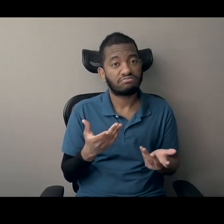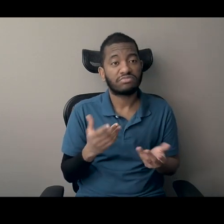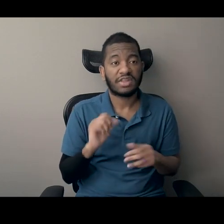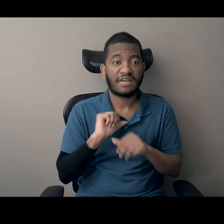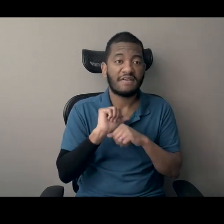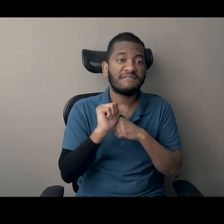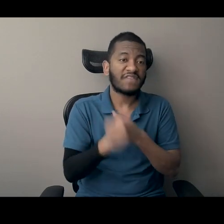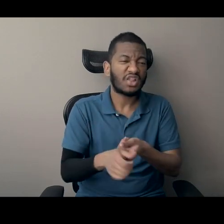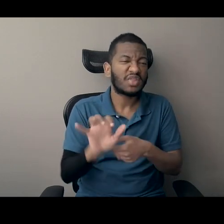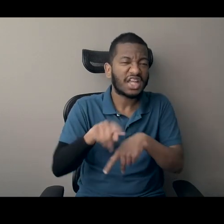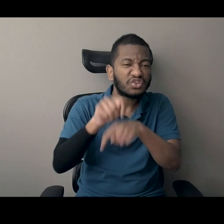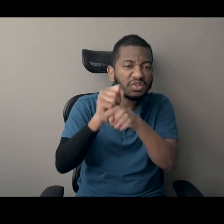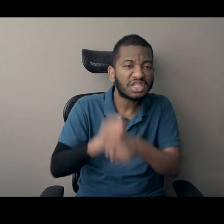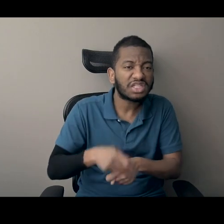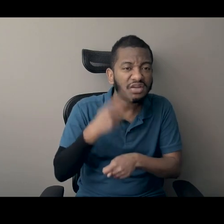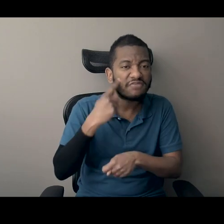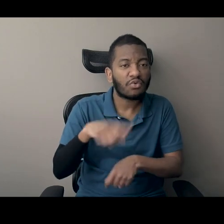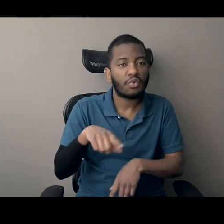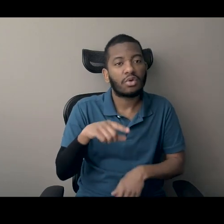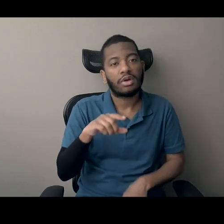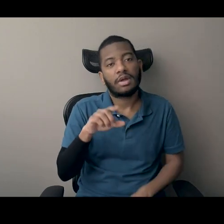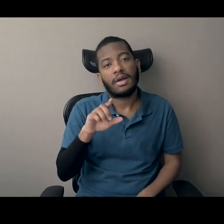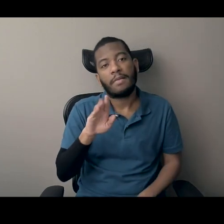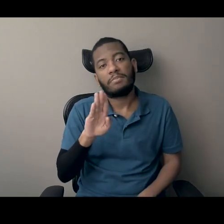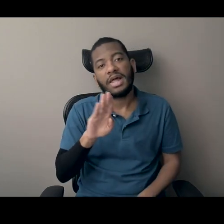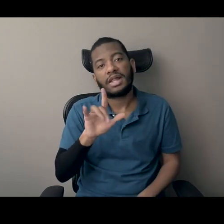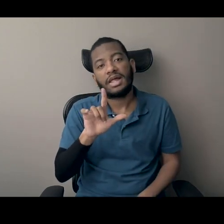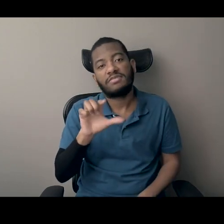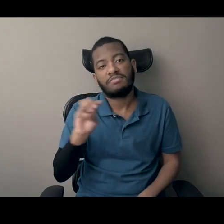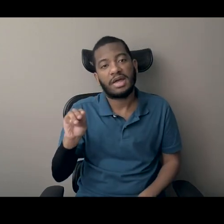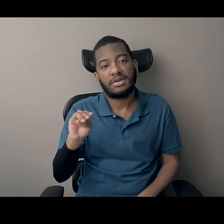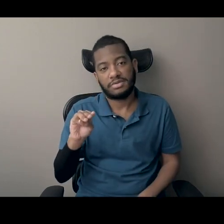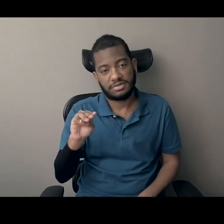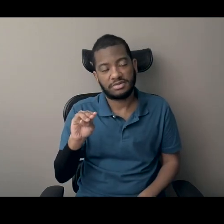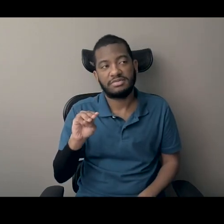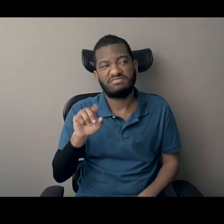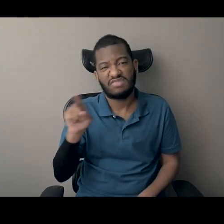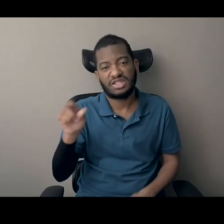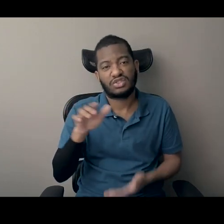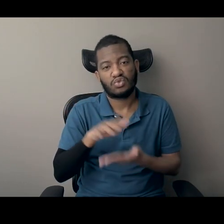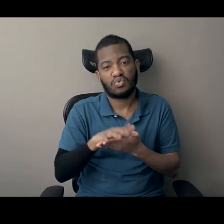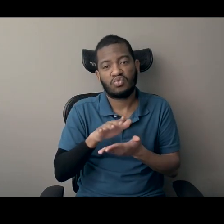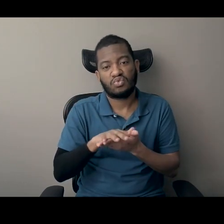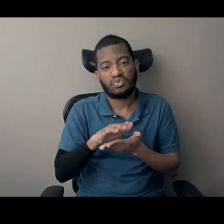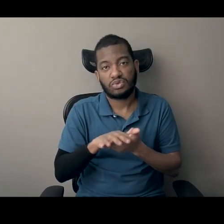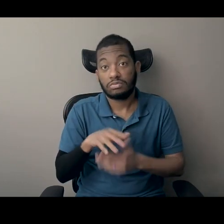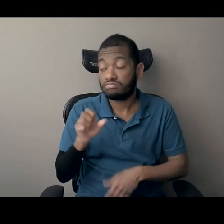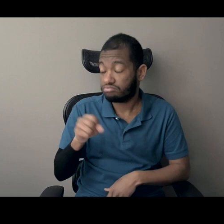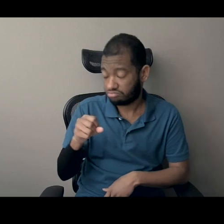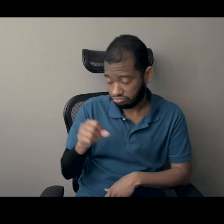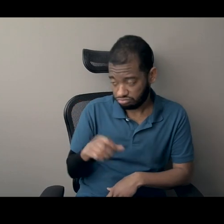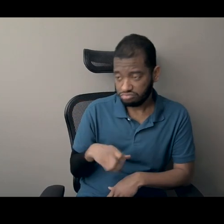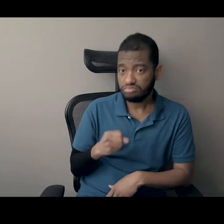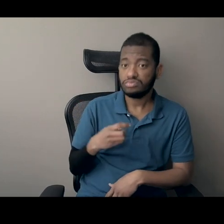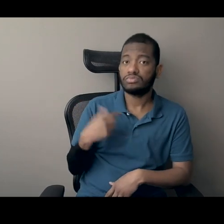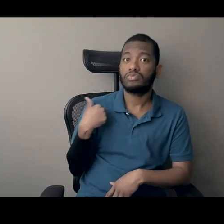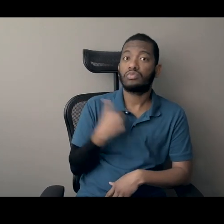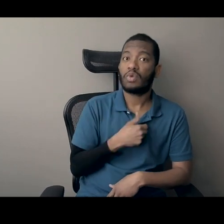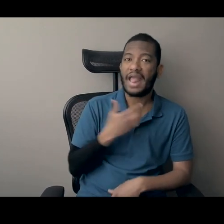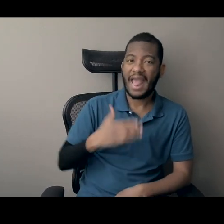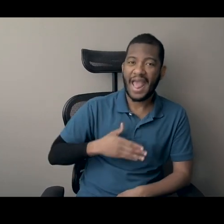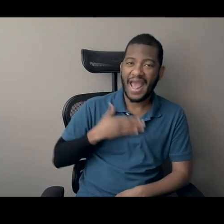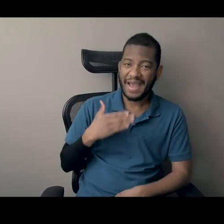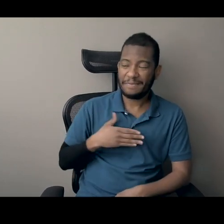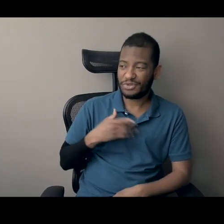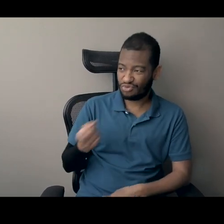tradition of, uh, you know, the black lives matter at school, being on a positively black, all of that. Yes. So first and foremost, we are so glad that you